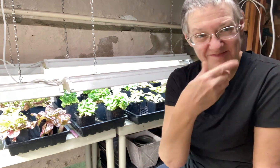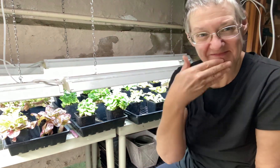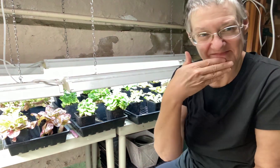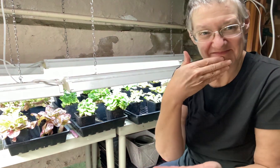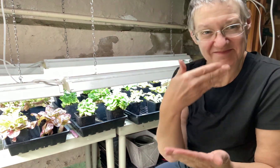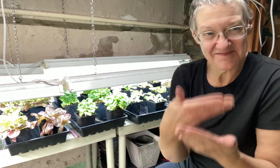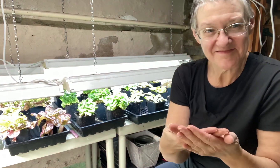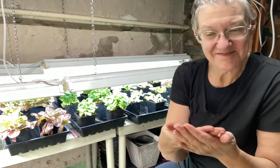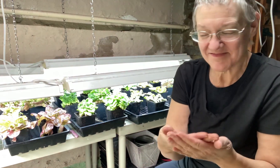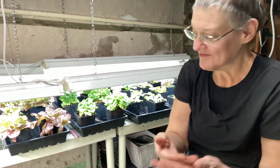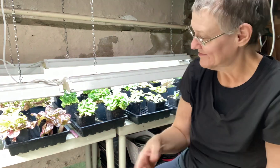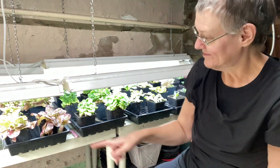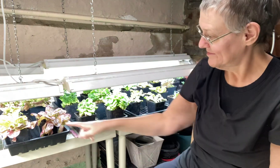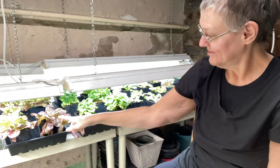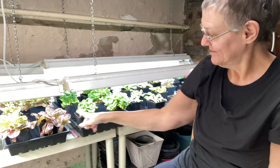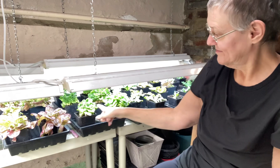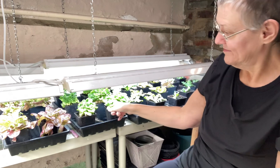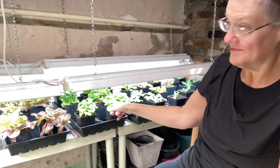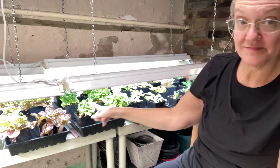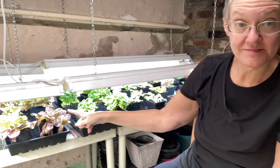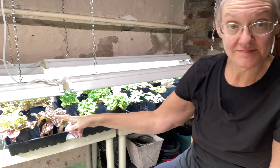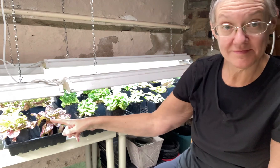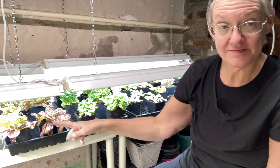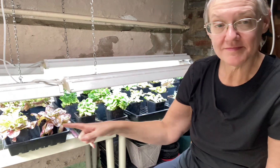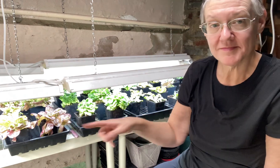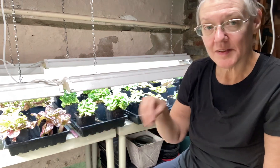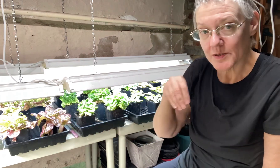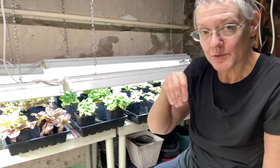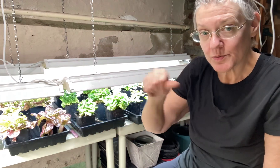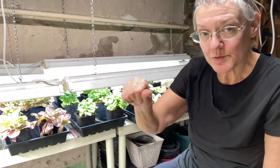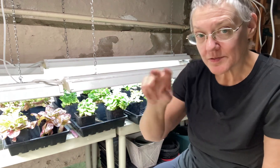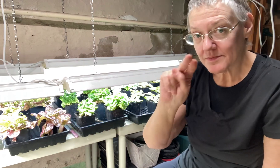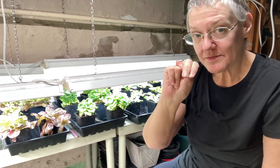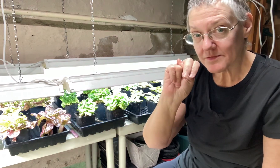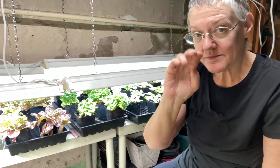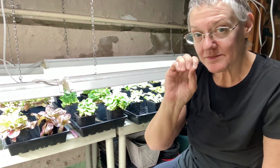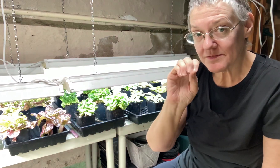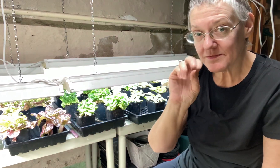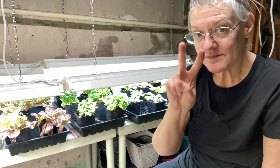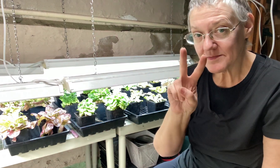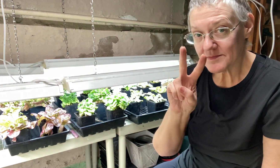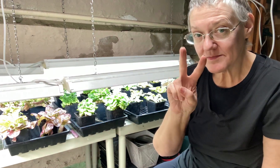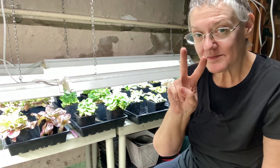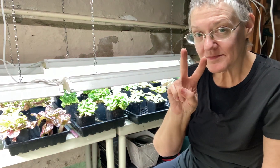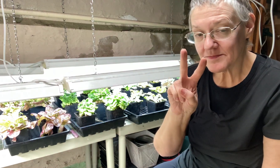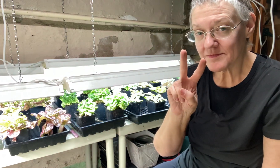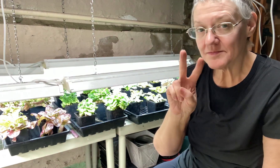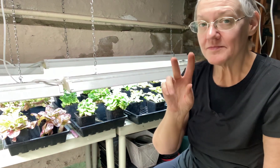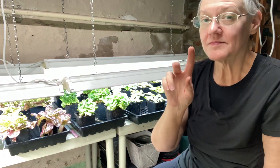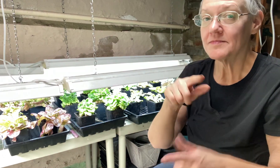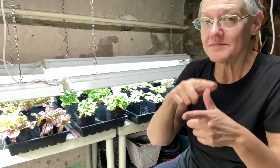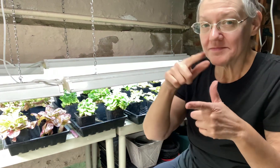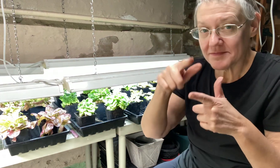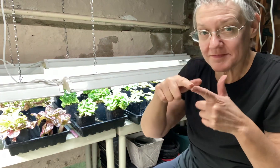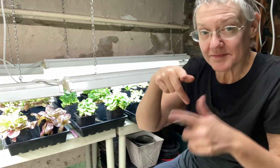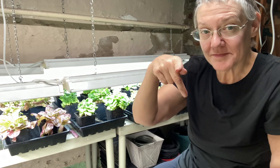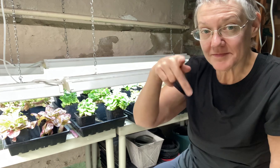they're looking really good these along here we sowed these seeds in november